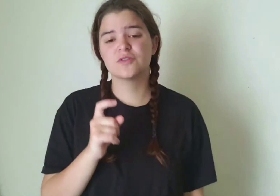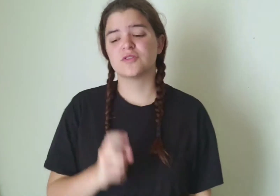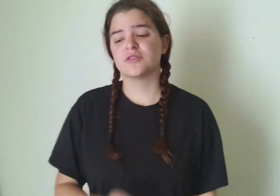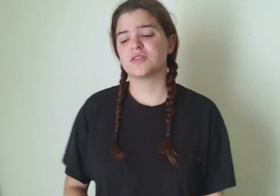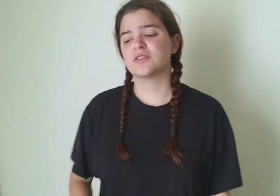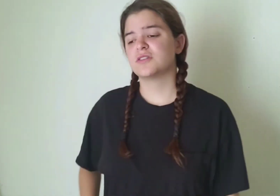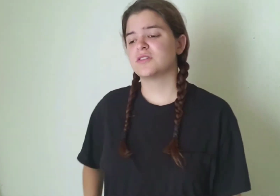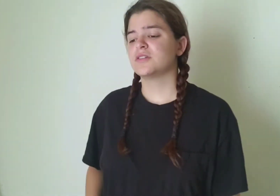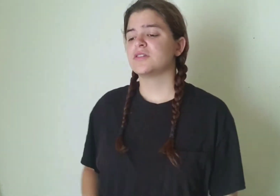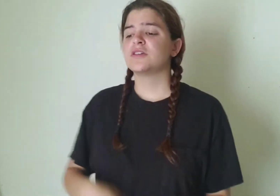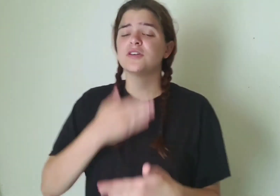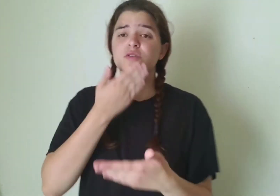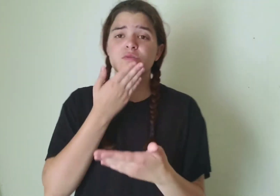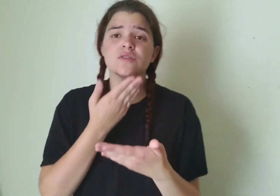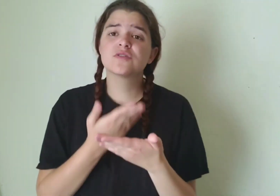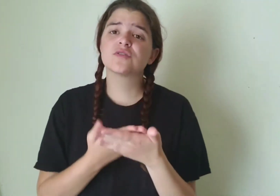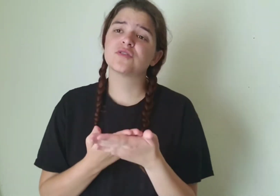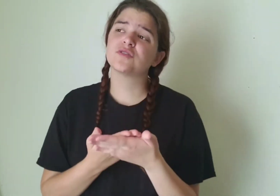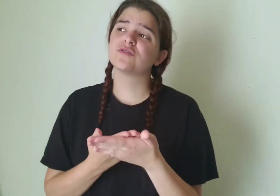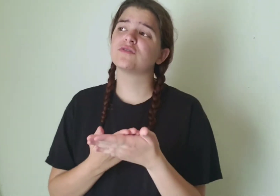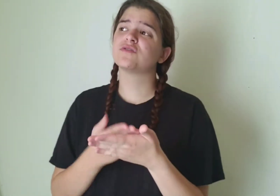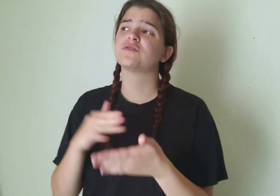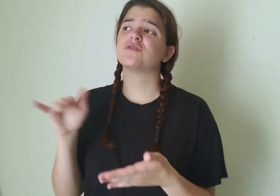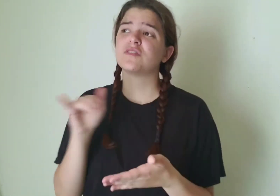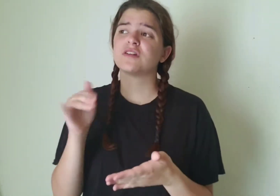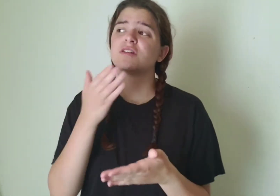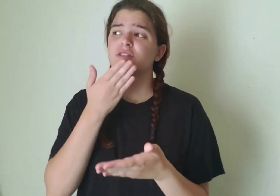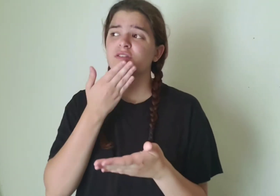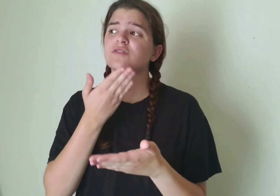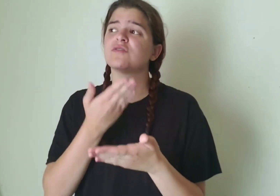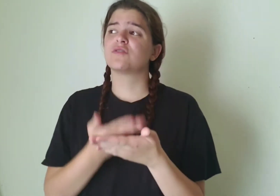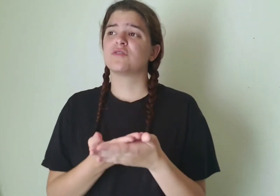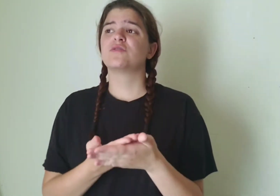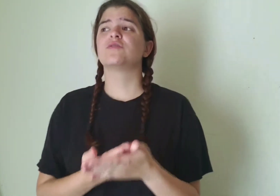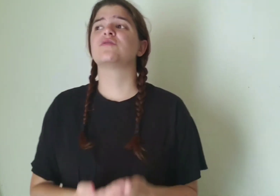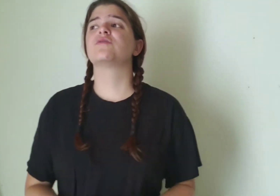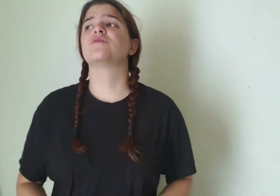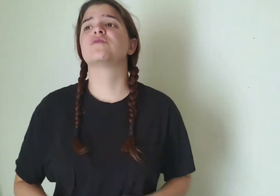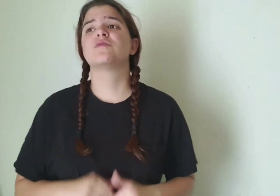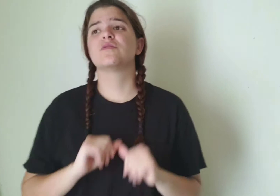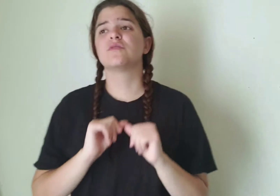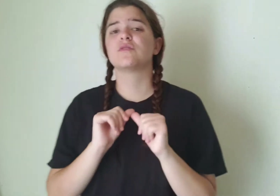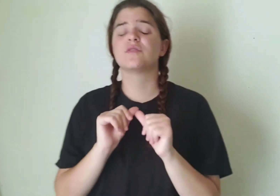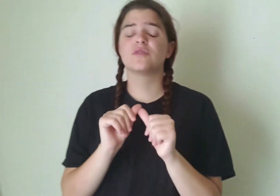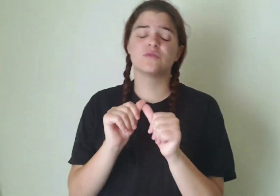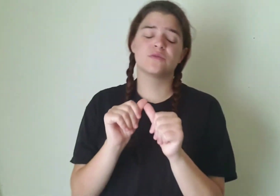showed It was good As you were Good